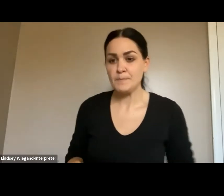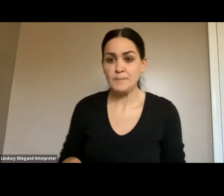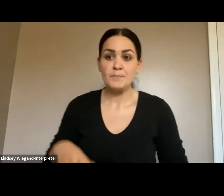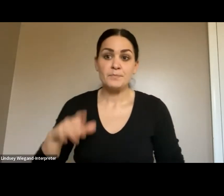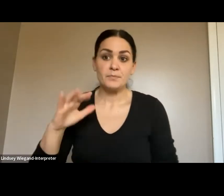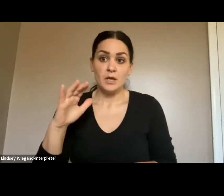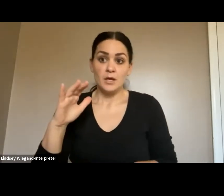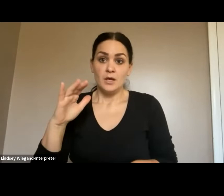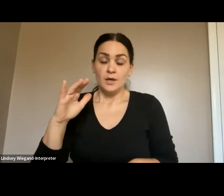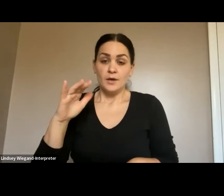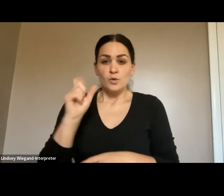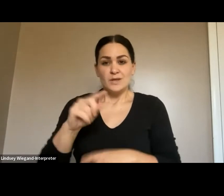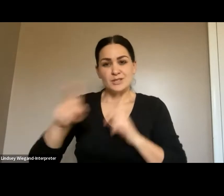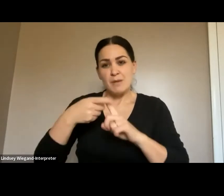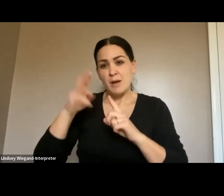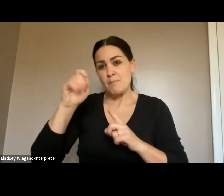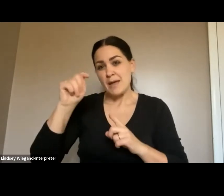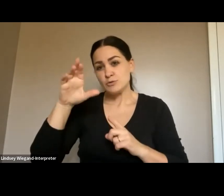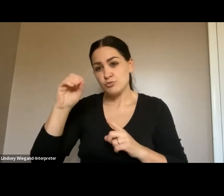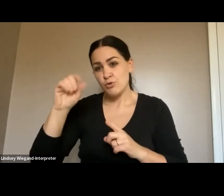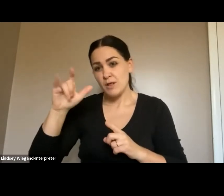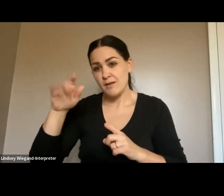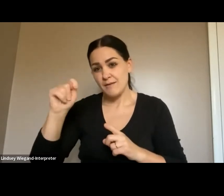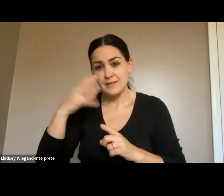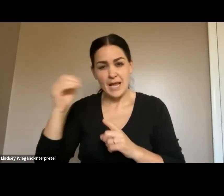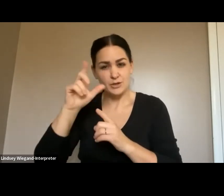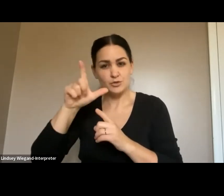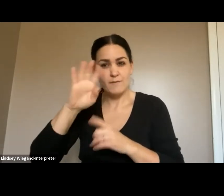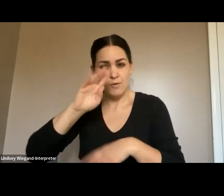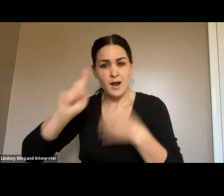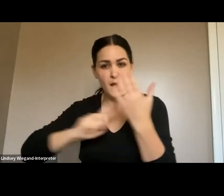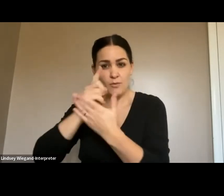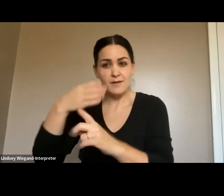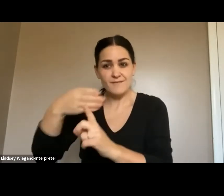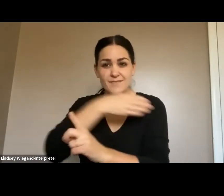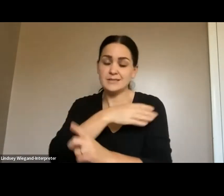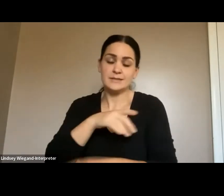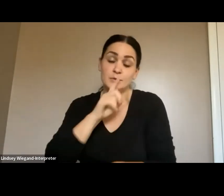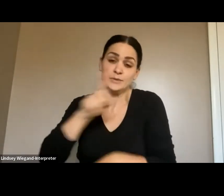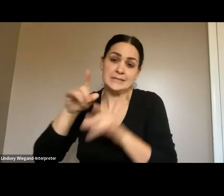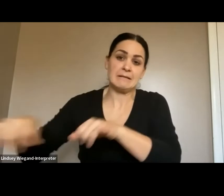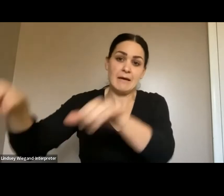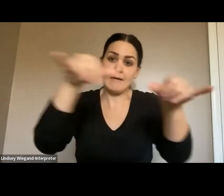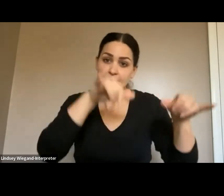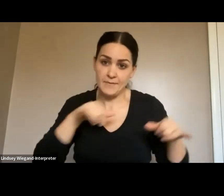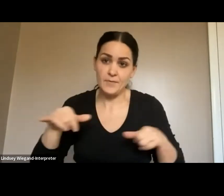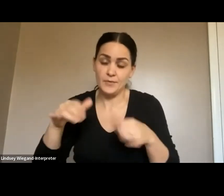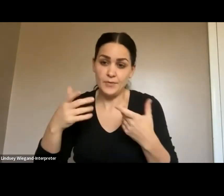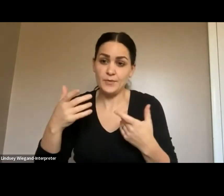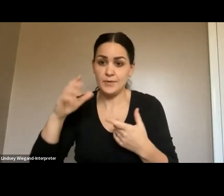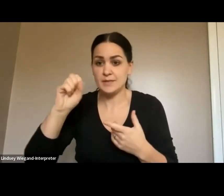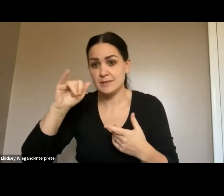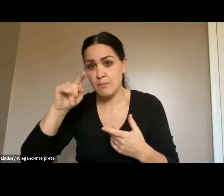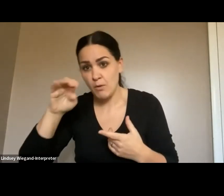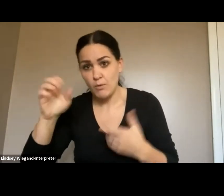The question about Metrolift and the 24-hour situation is pretty standard, and Simone knows this, and